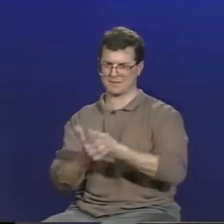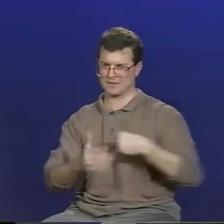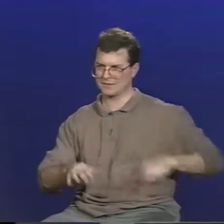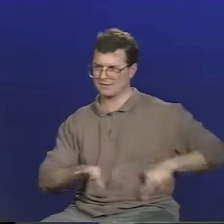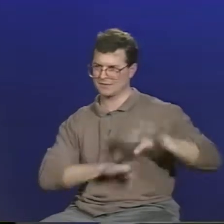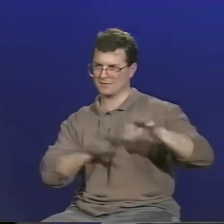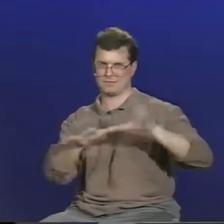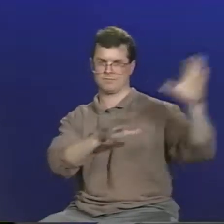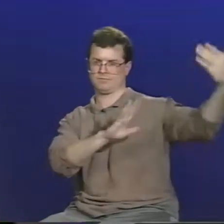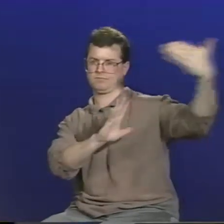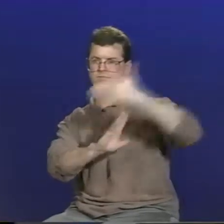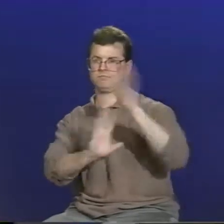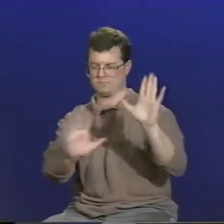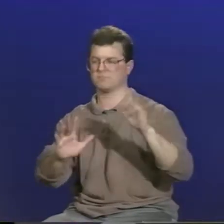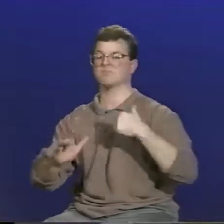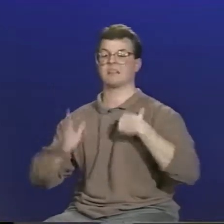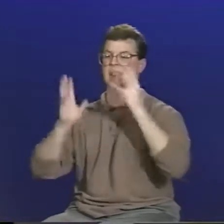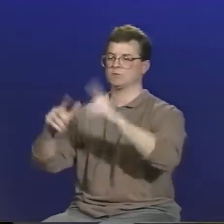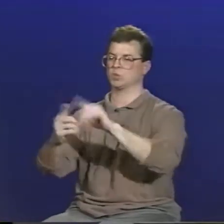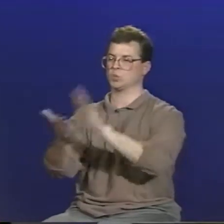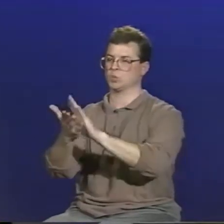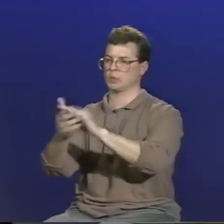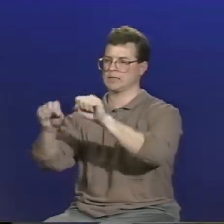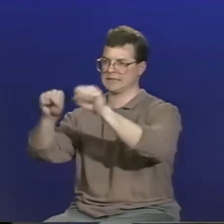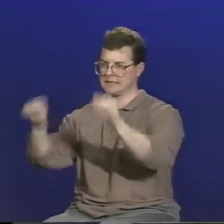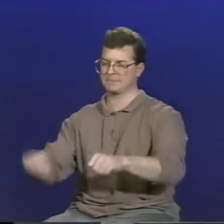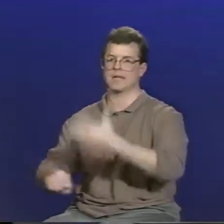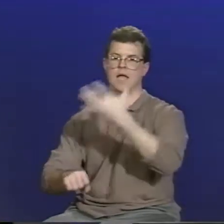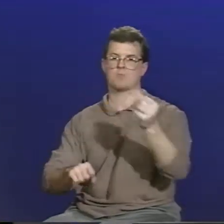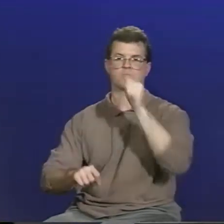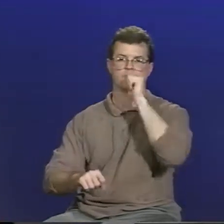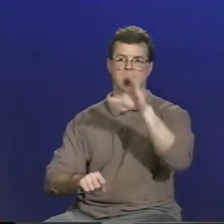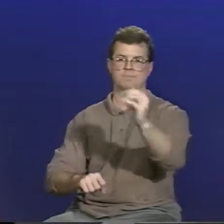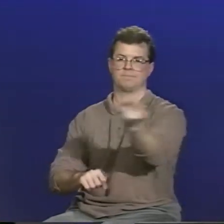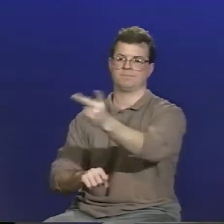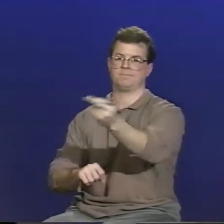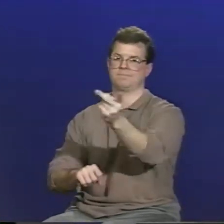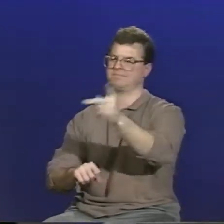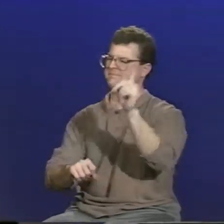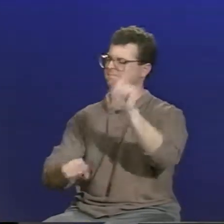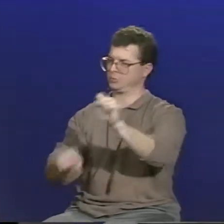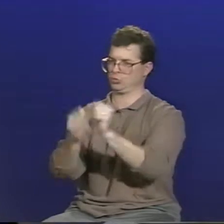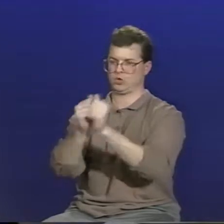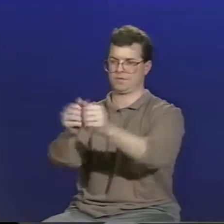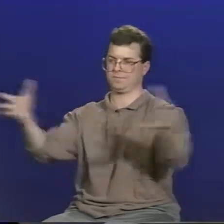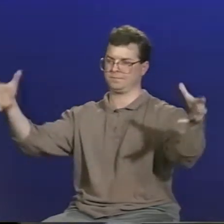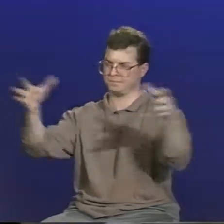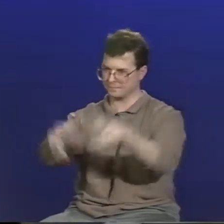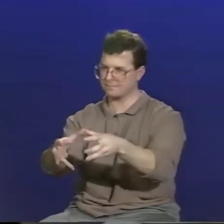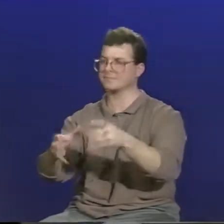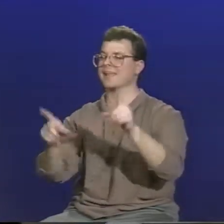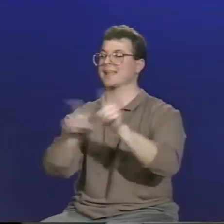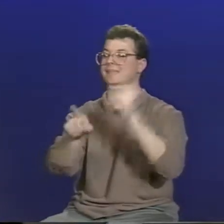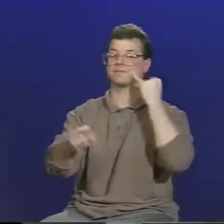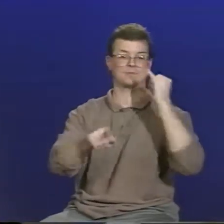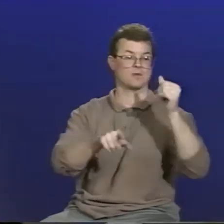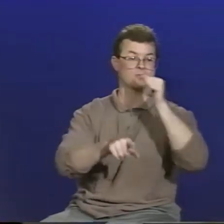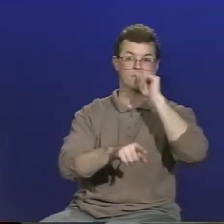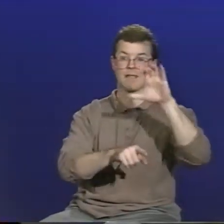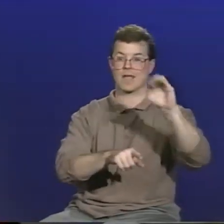funding. You know, we pay taxes for such purposes. And I think the government should leave it up to the business community and the educational system